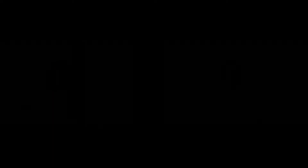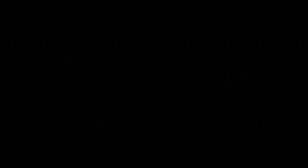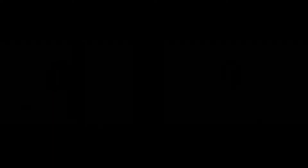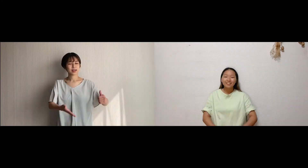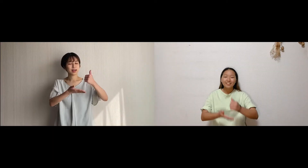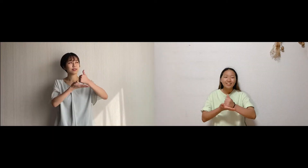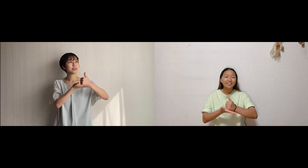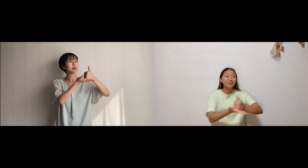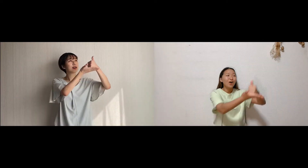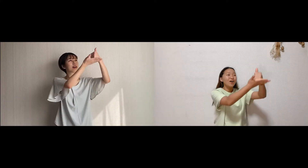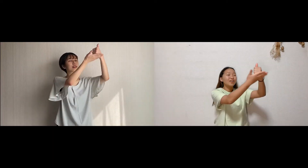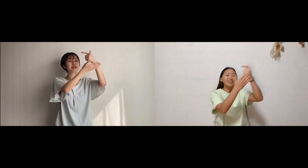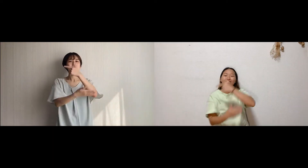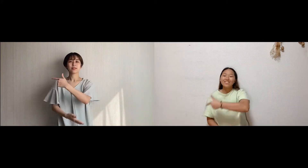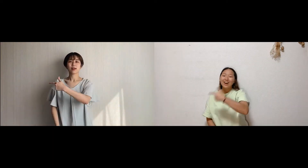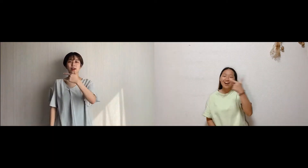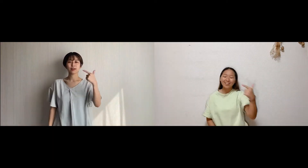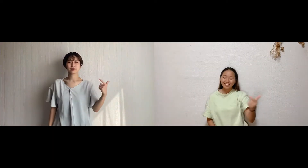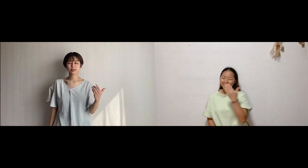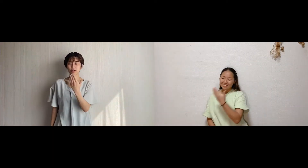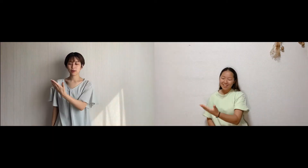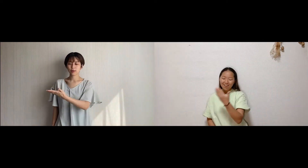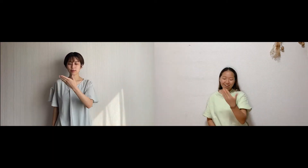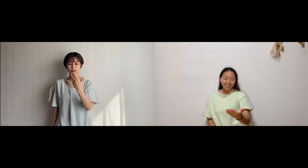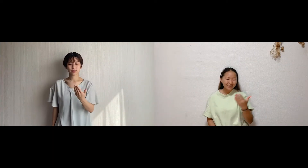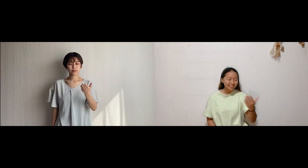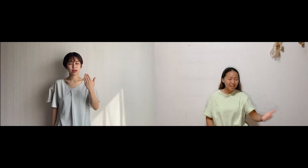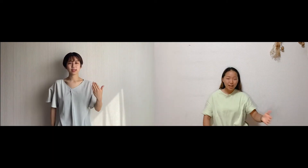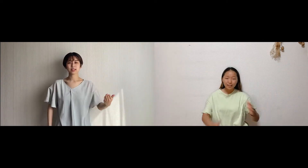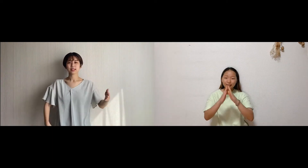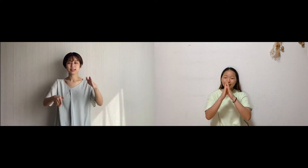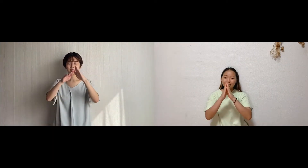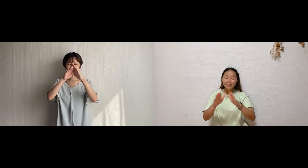Have you heard of the one who can calm the rage and see?